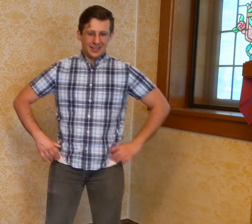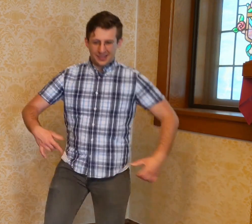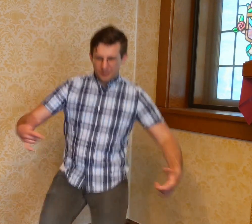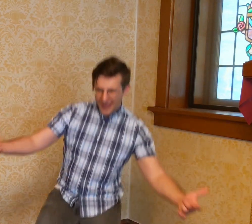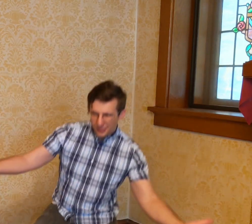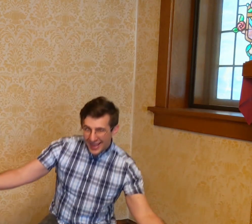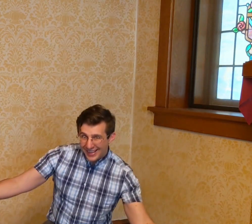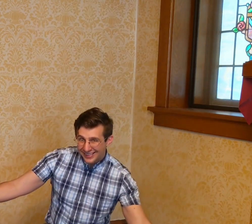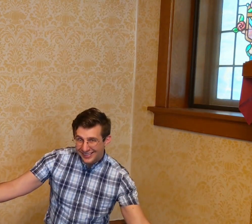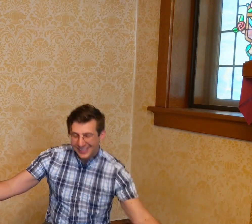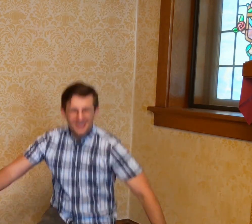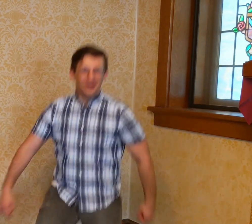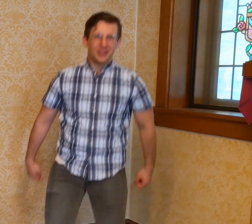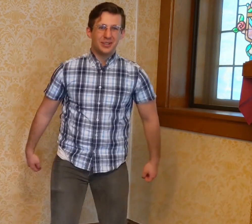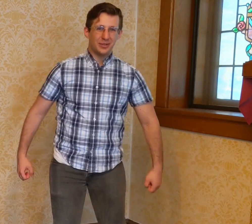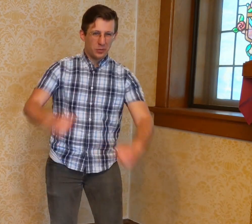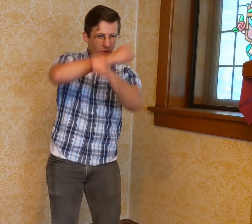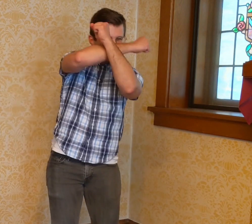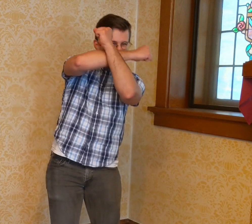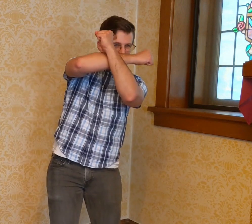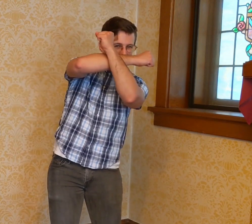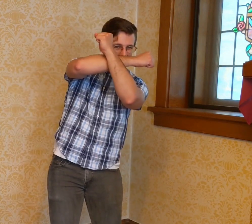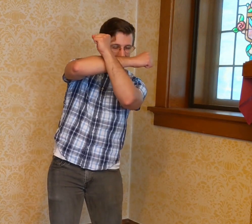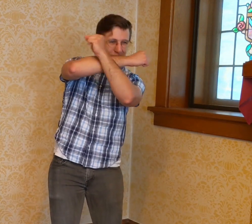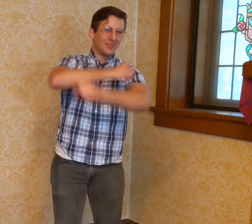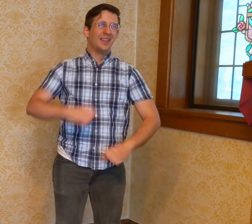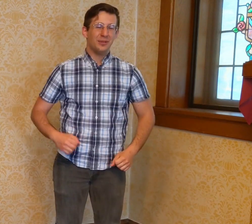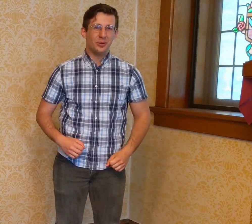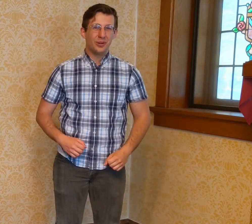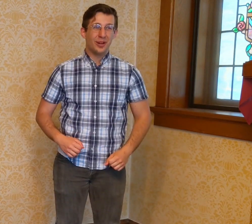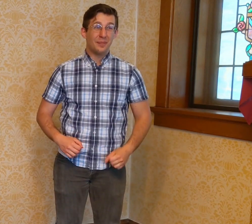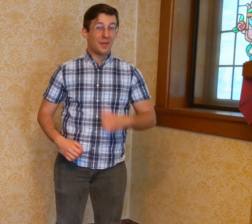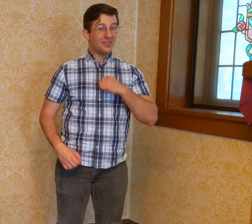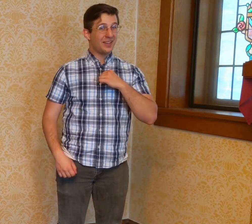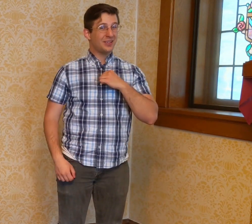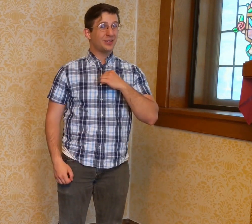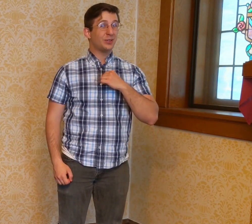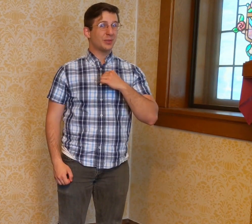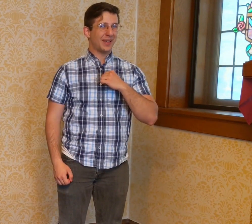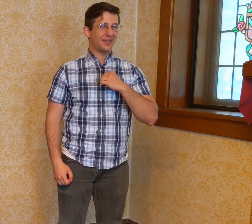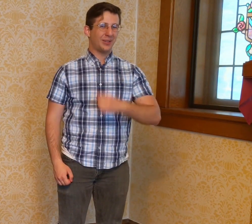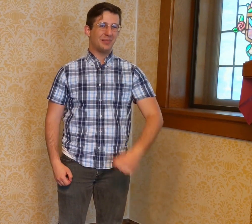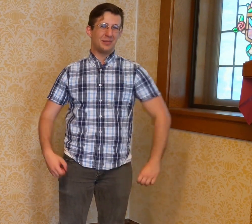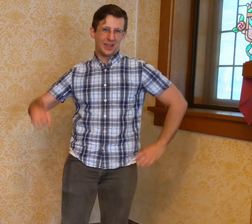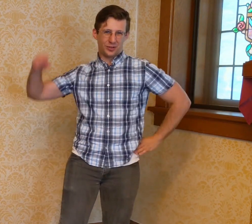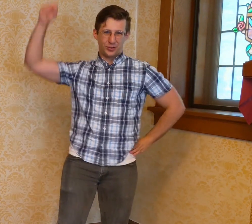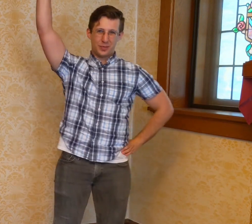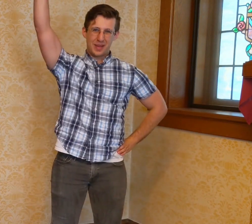Spider-Man, or you could do like Wonder Wonder Woman, or my favorite is Superman. So I'm going to make a Superman